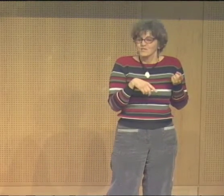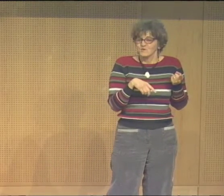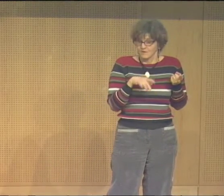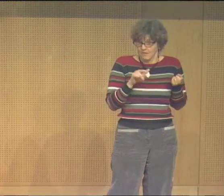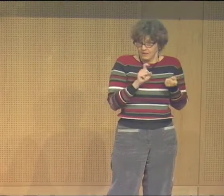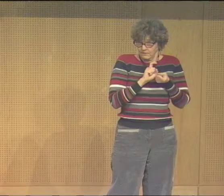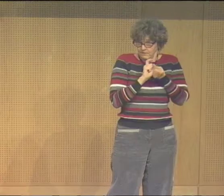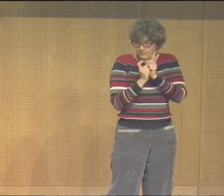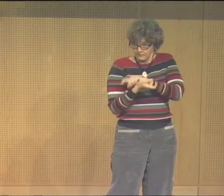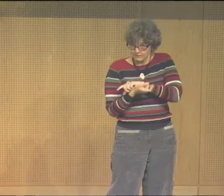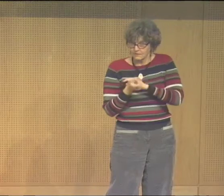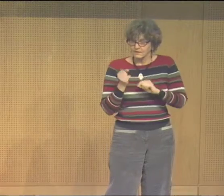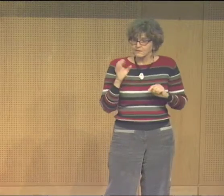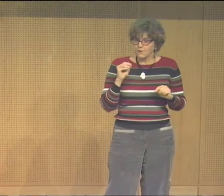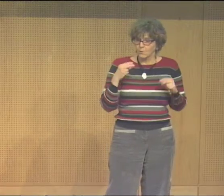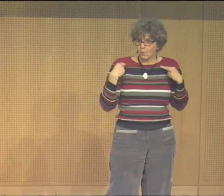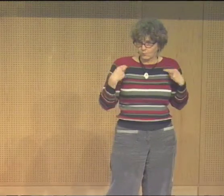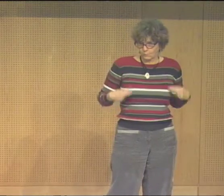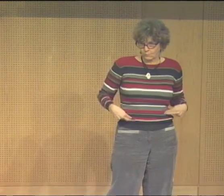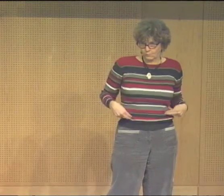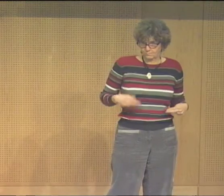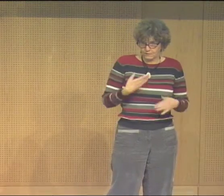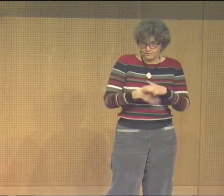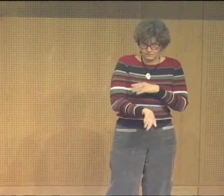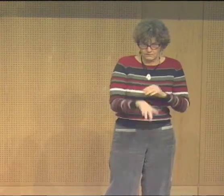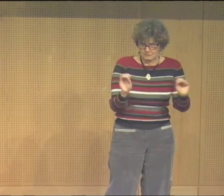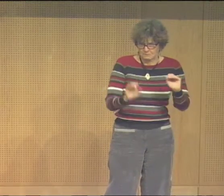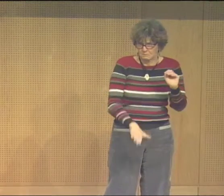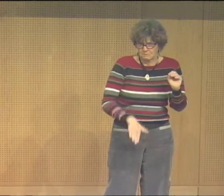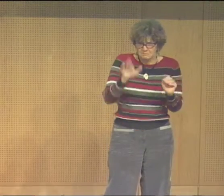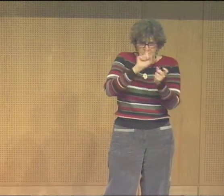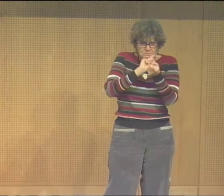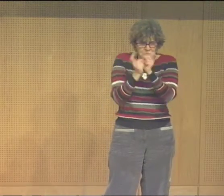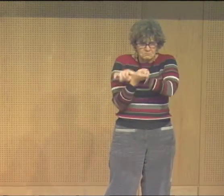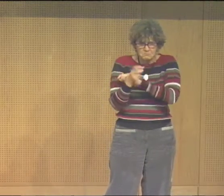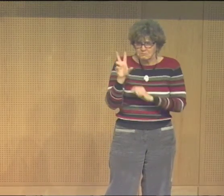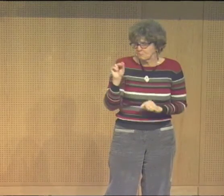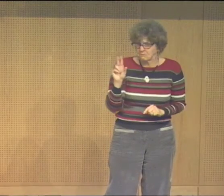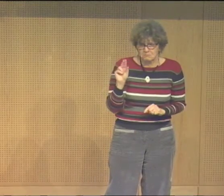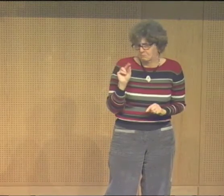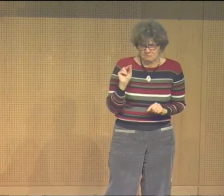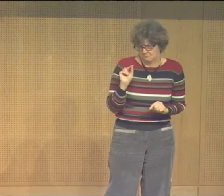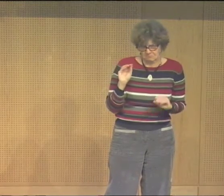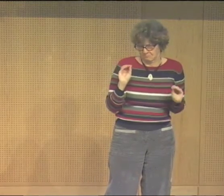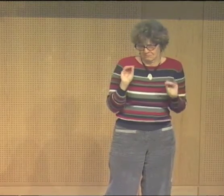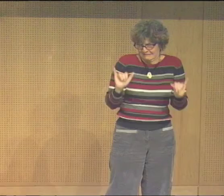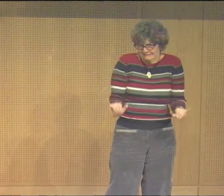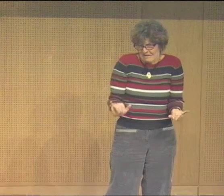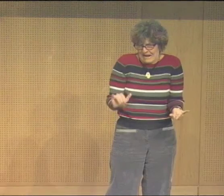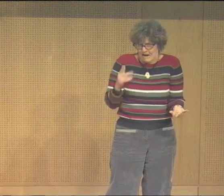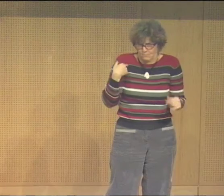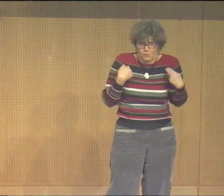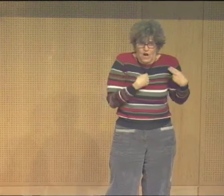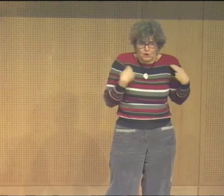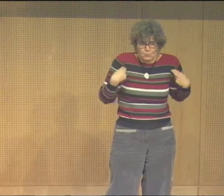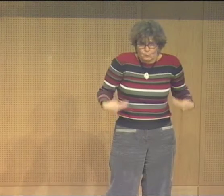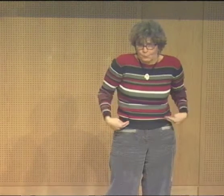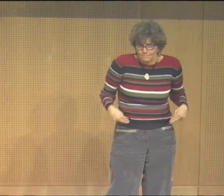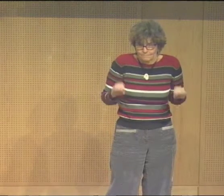so a caterpillar at some point in his life goes through a huge change and they become a butterfly now we're